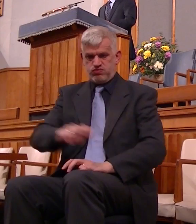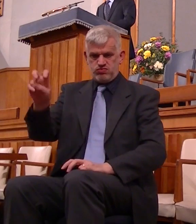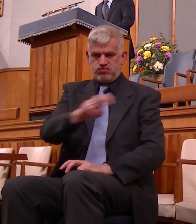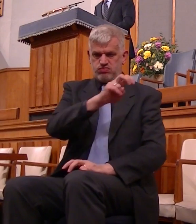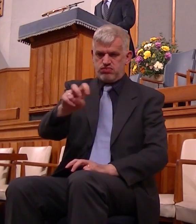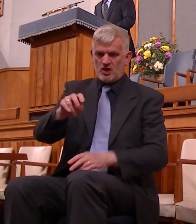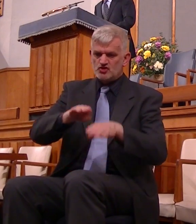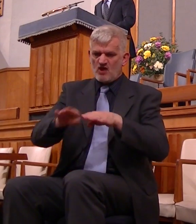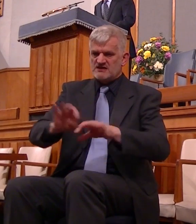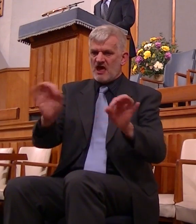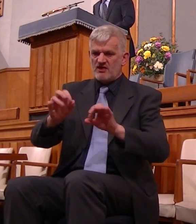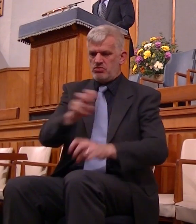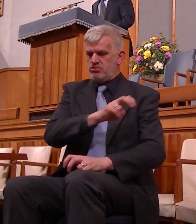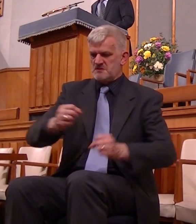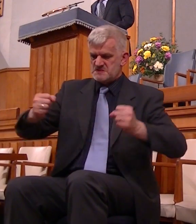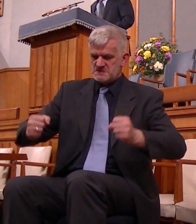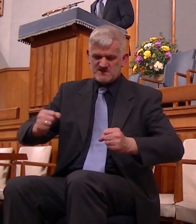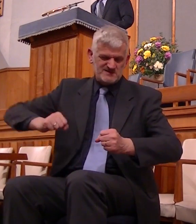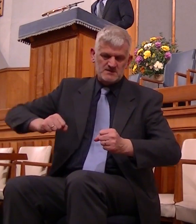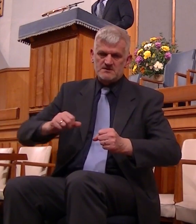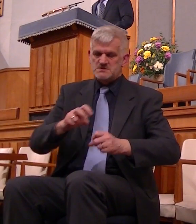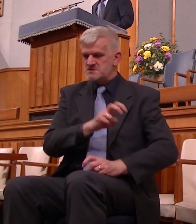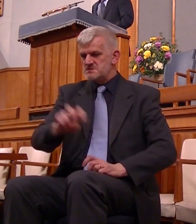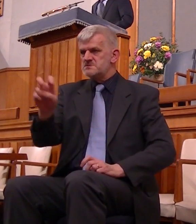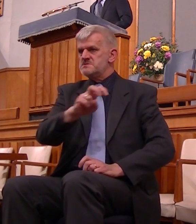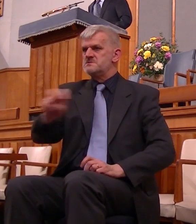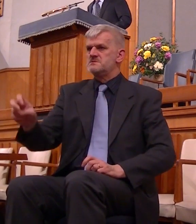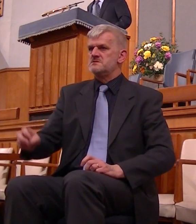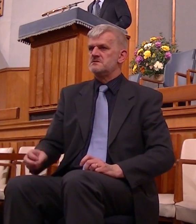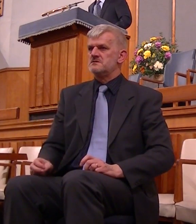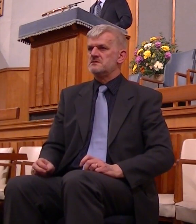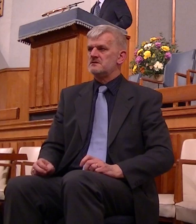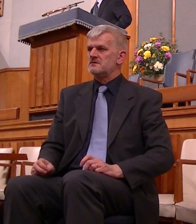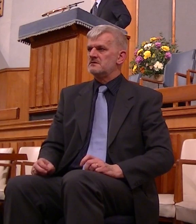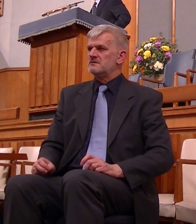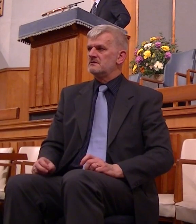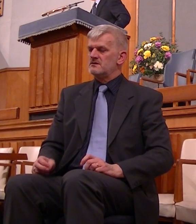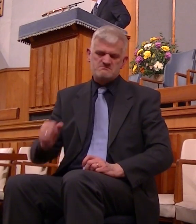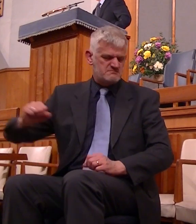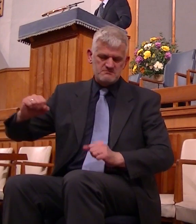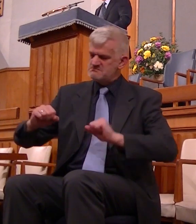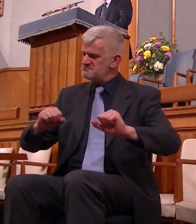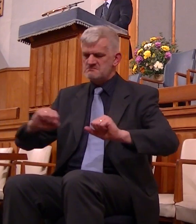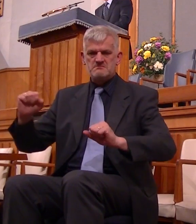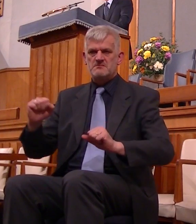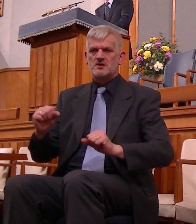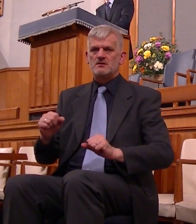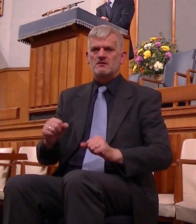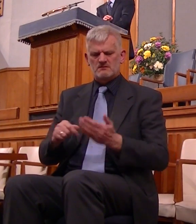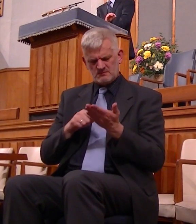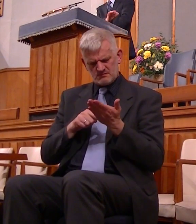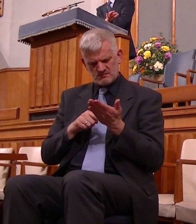about obstinate beaten maybe with a stick shied away wouldn't return the initial